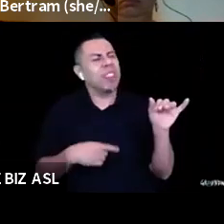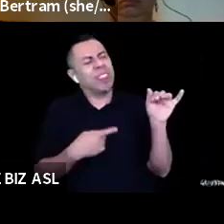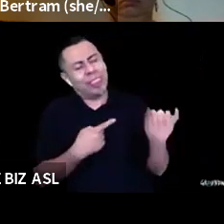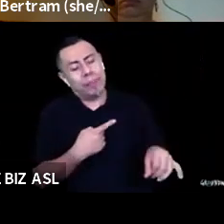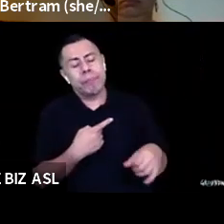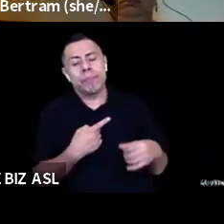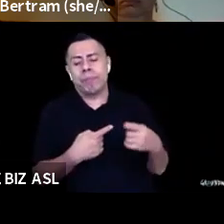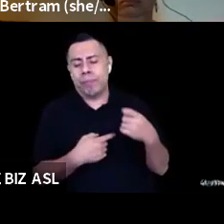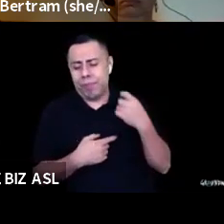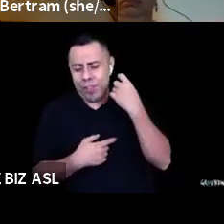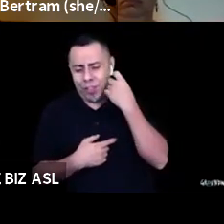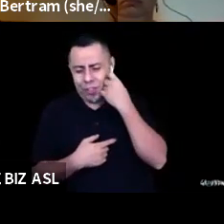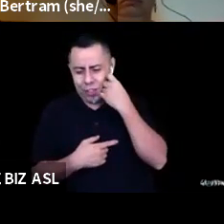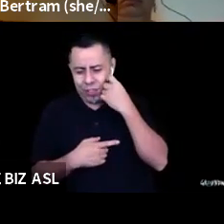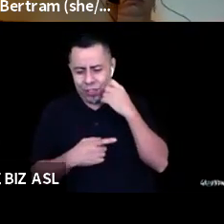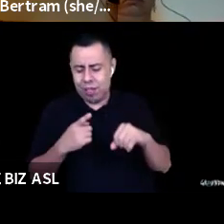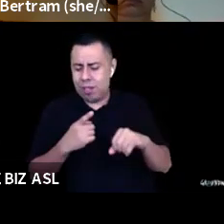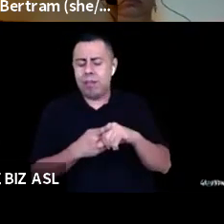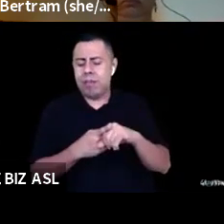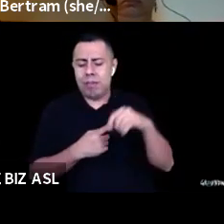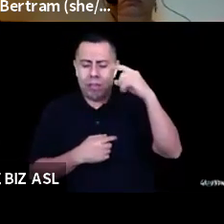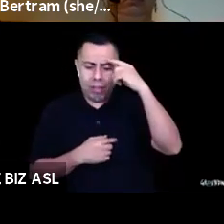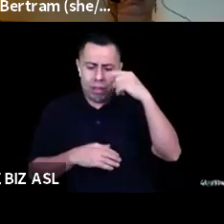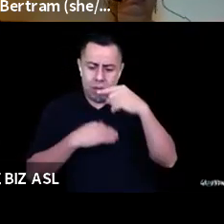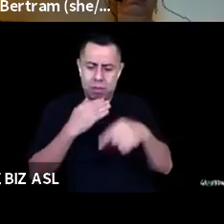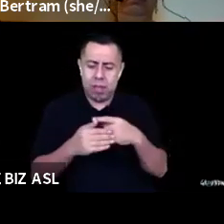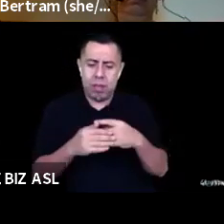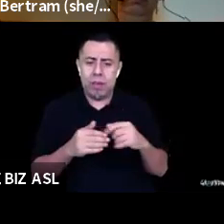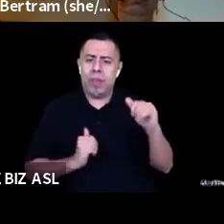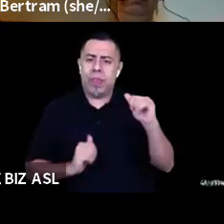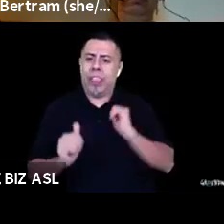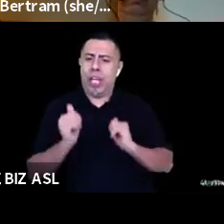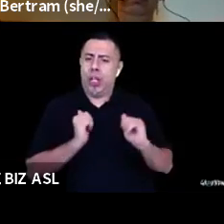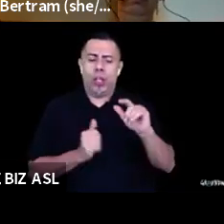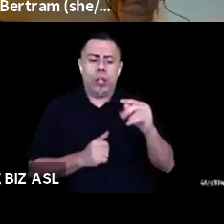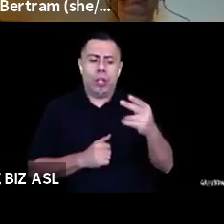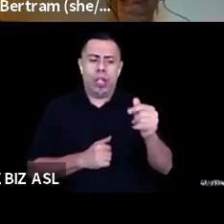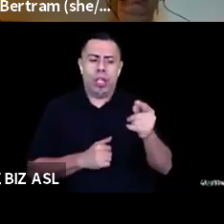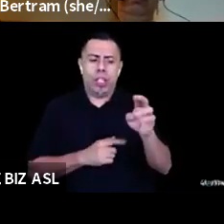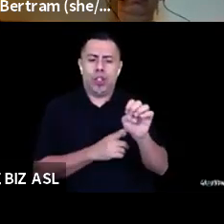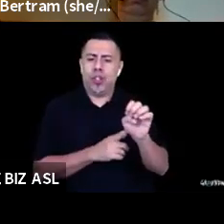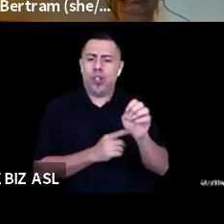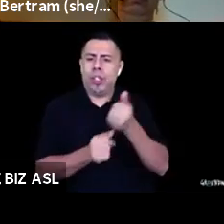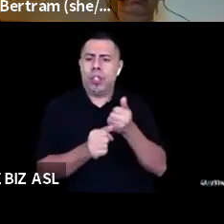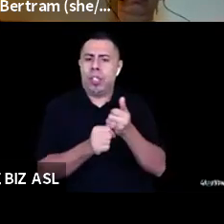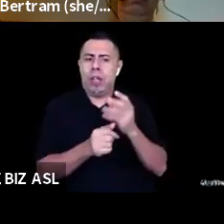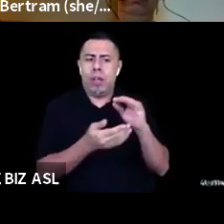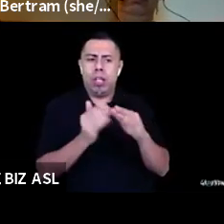thinking about, um, as bio regional governments like theater communities, something that I've really been